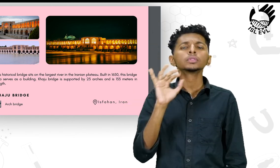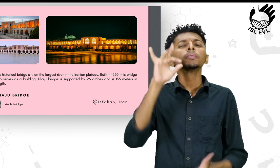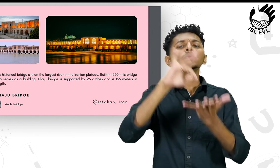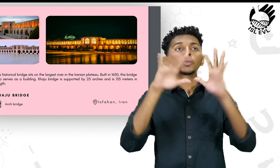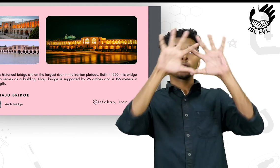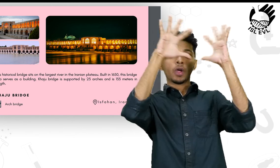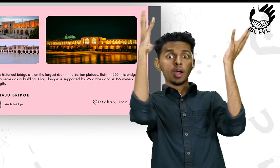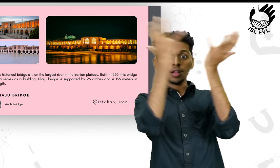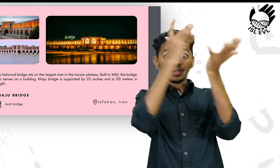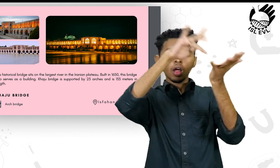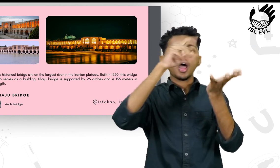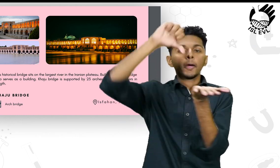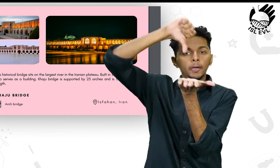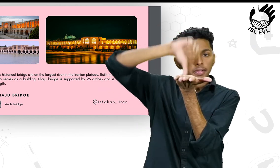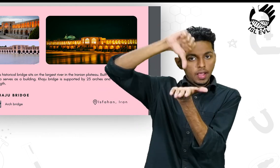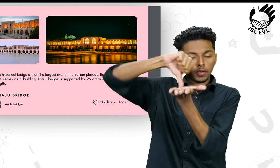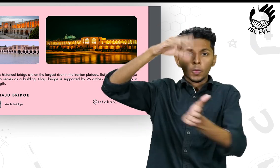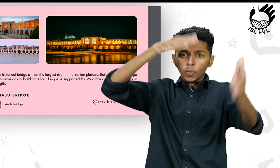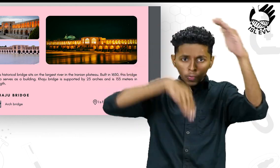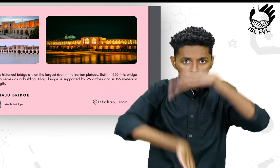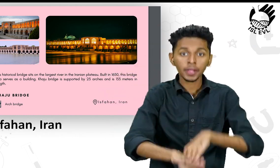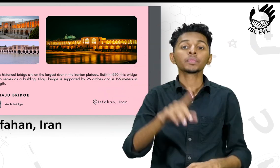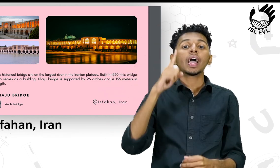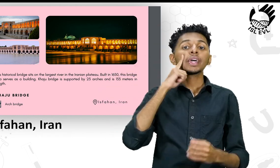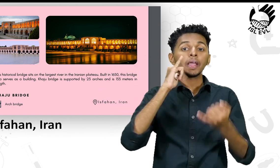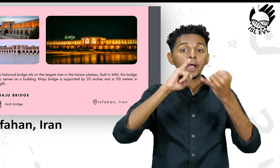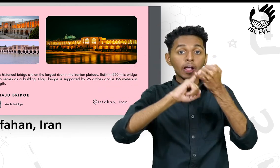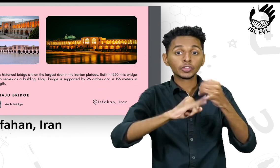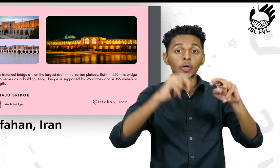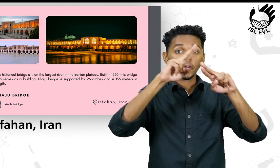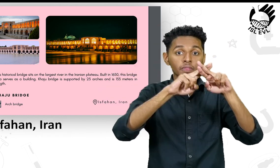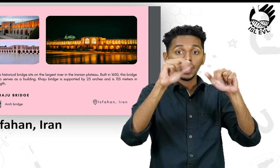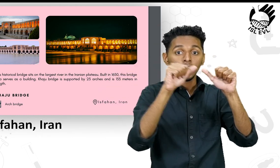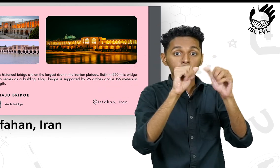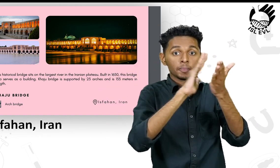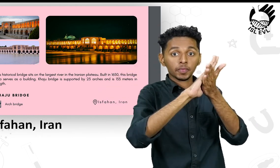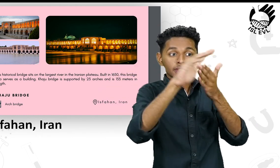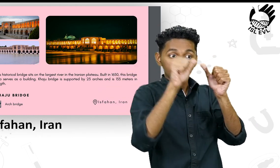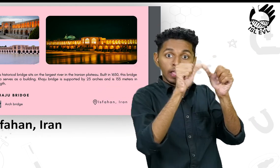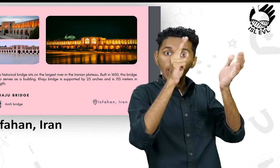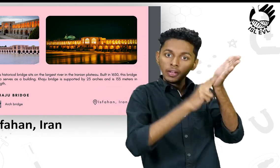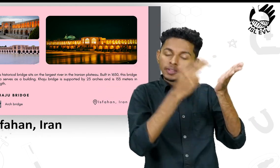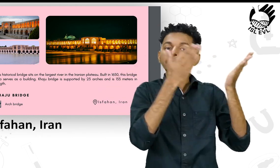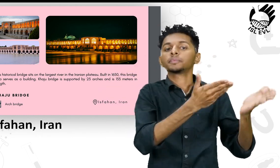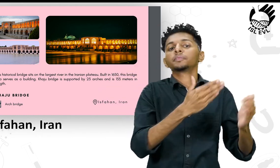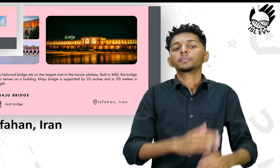It is located in Isfahan in Iran.